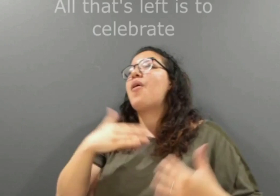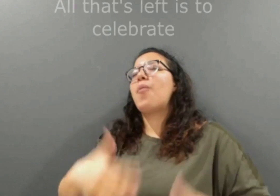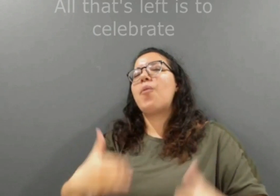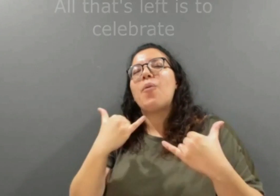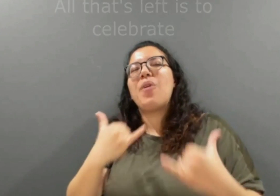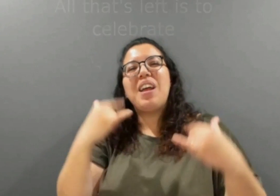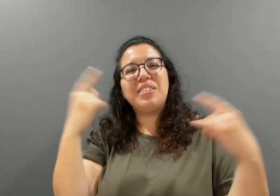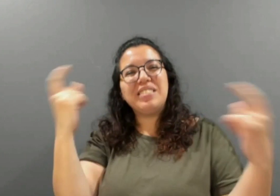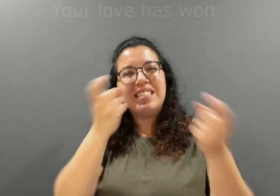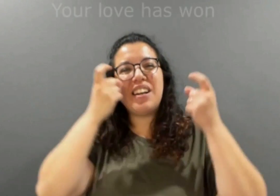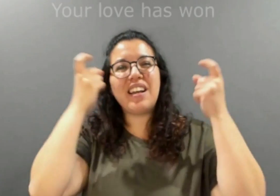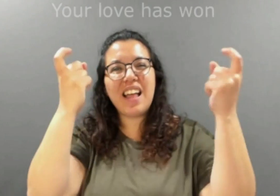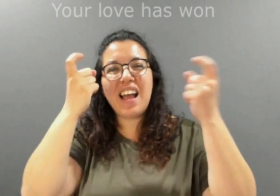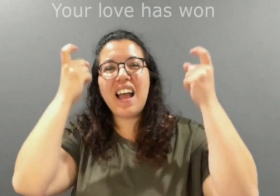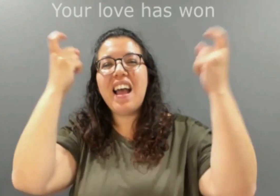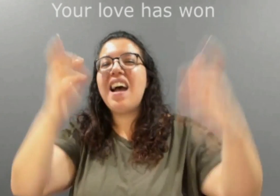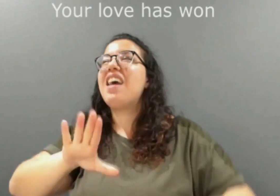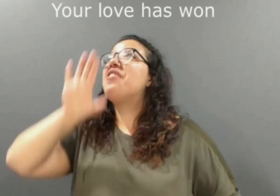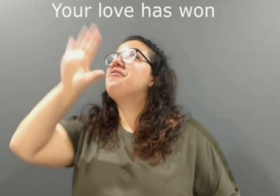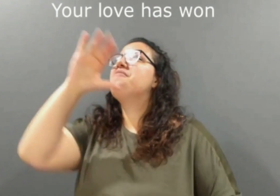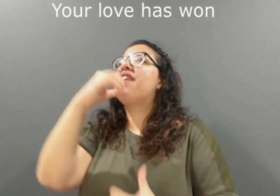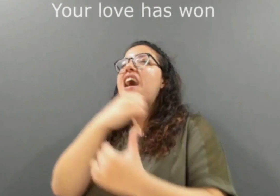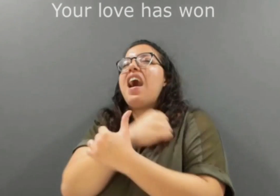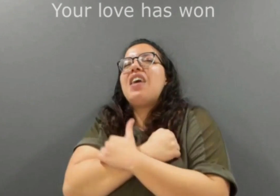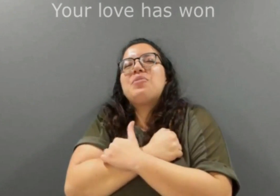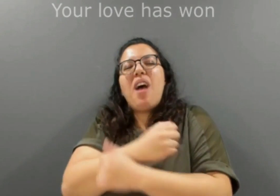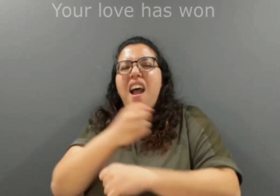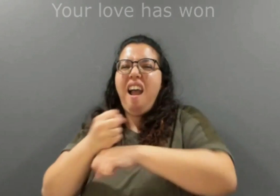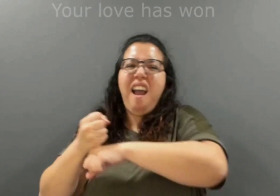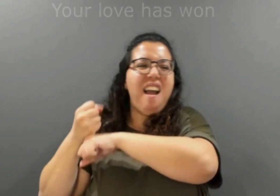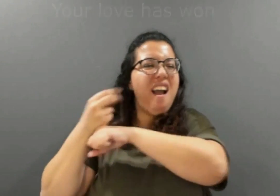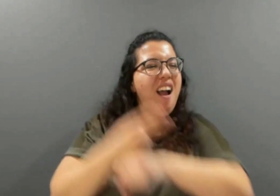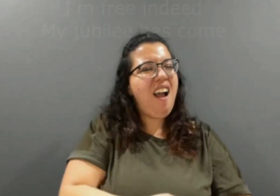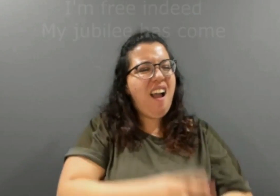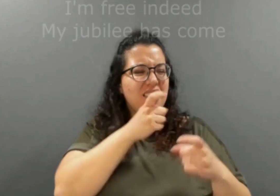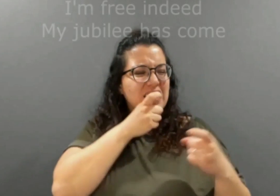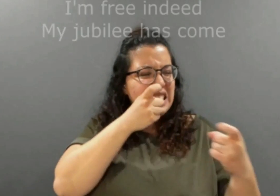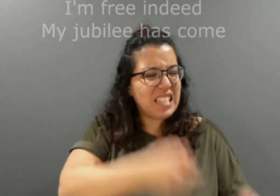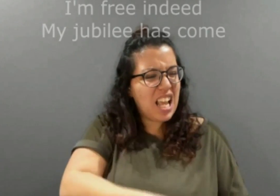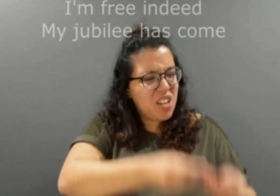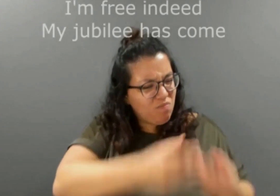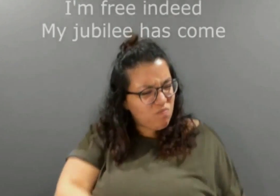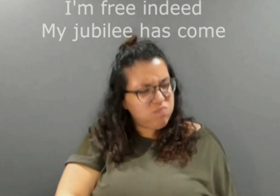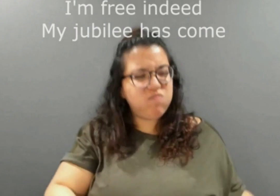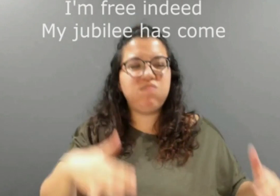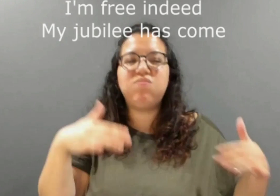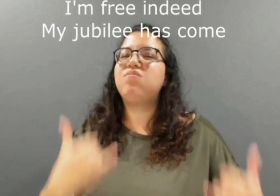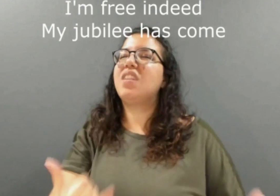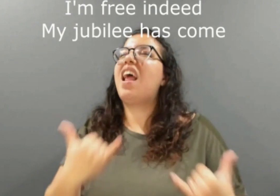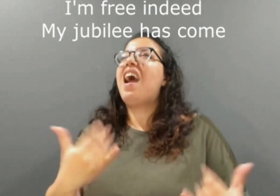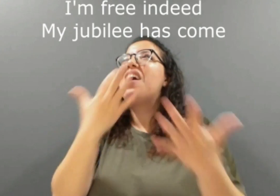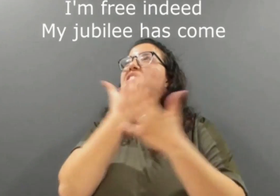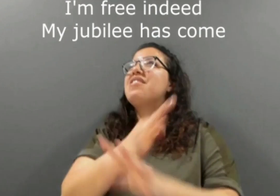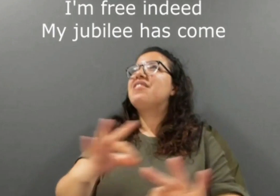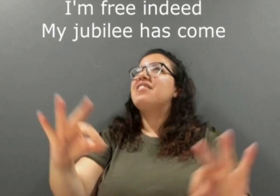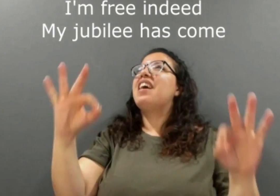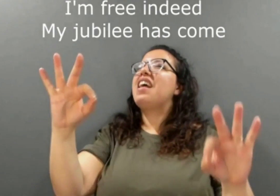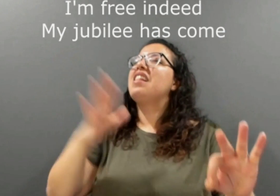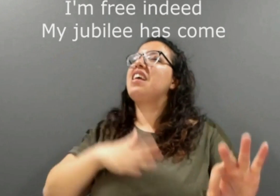that's Your love has won I am free indeed My jubilee has